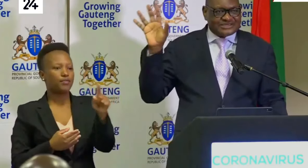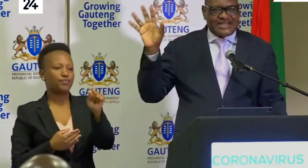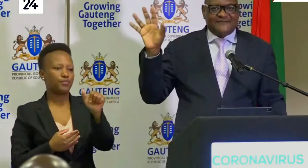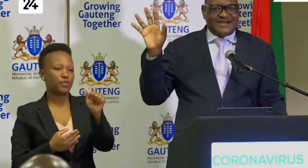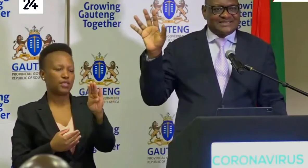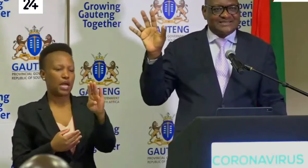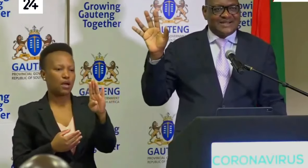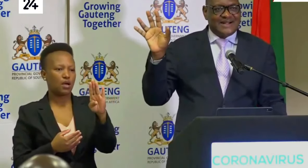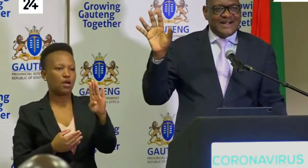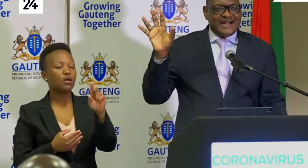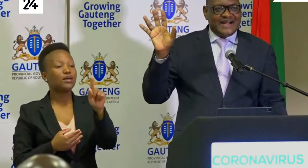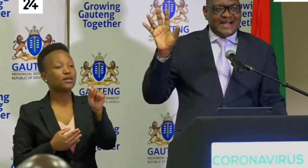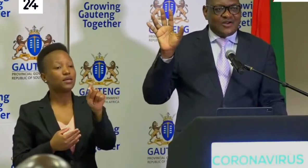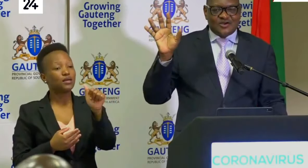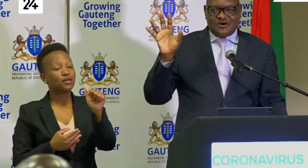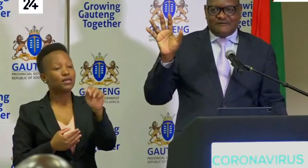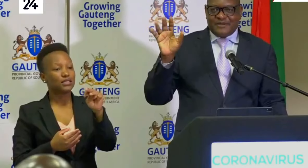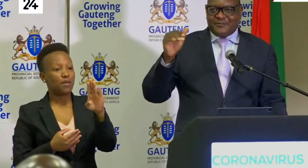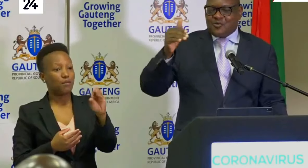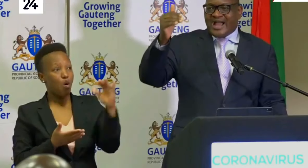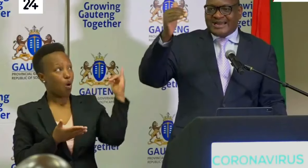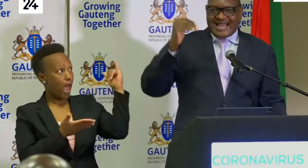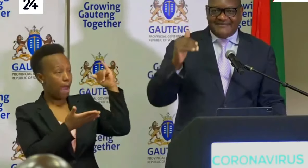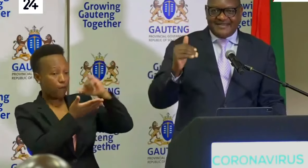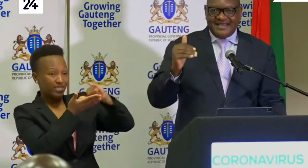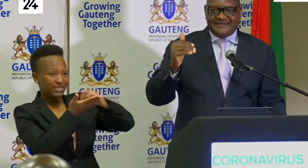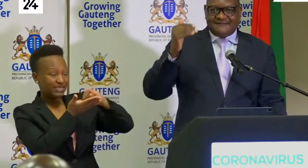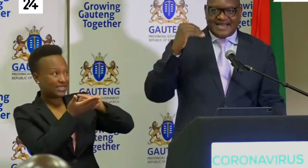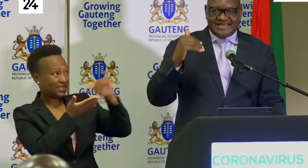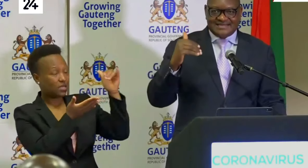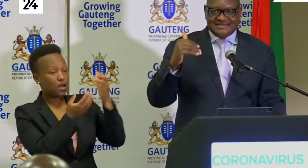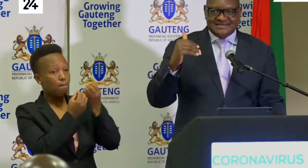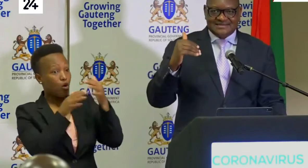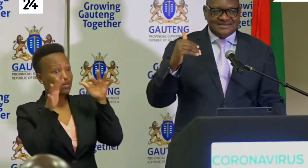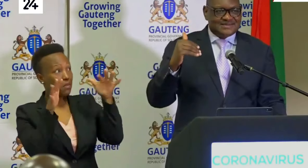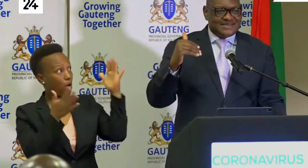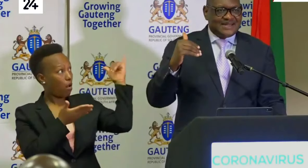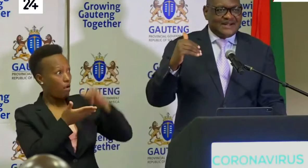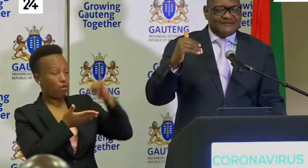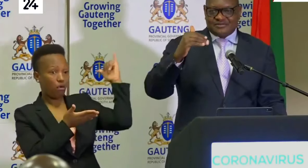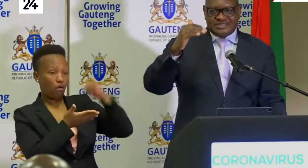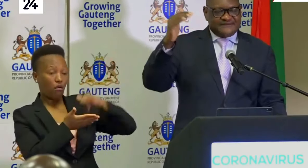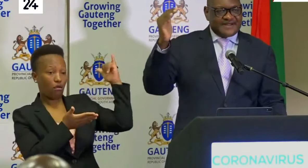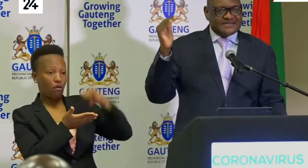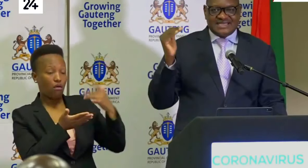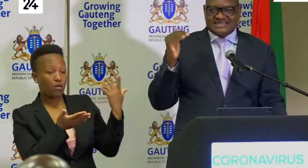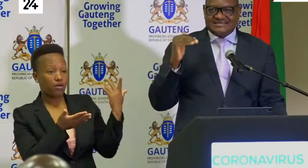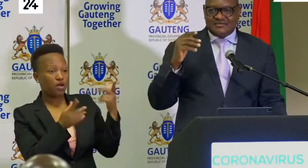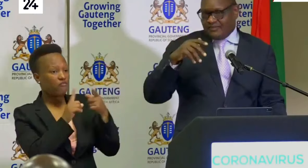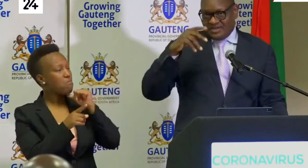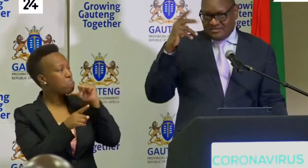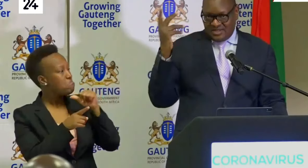of concern for us. A lot of people were arriving in flights from different